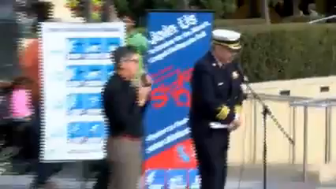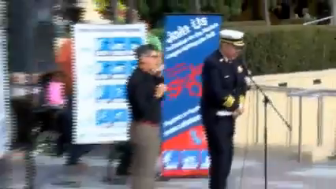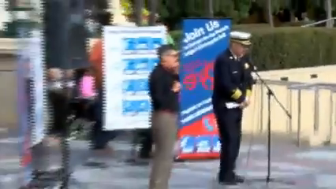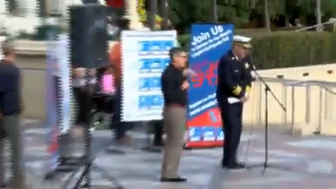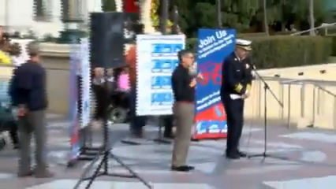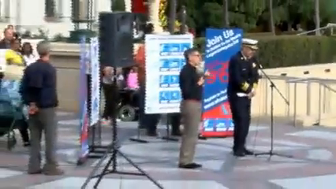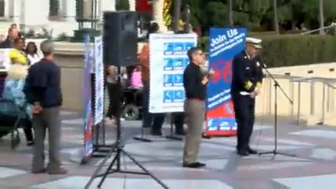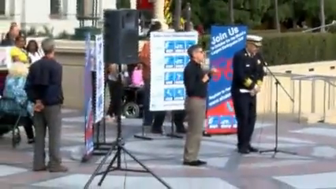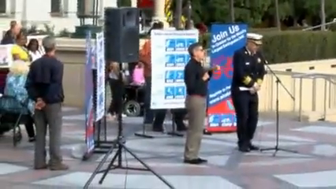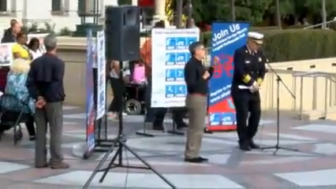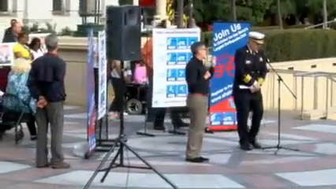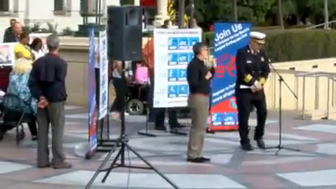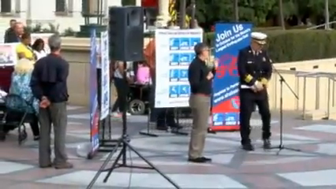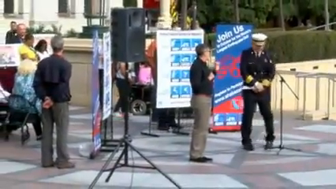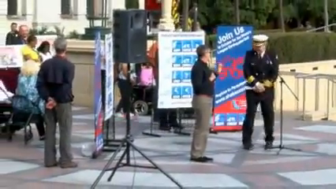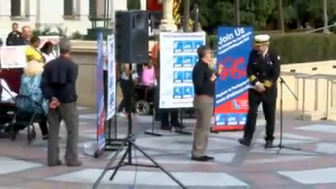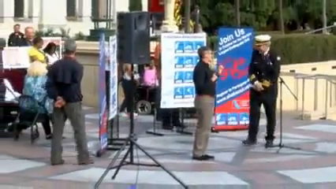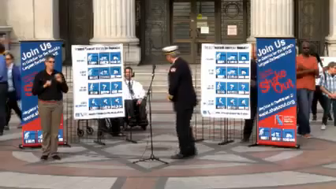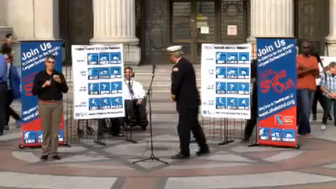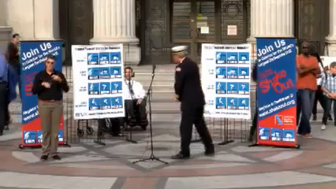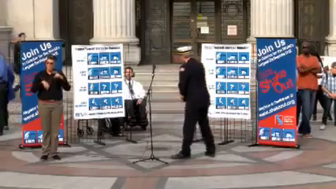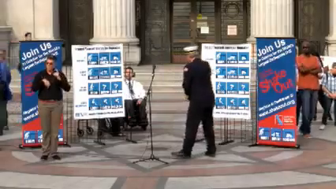and Functional Needs Office.